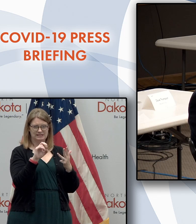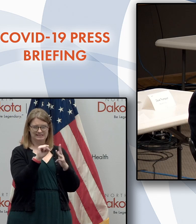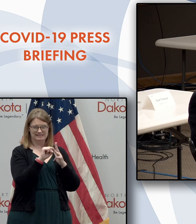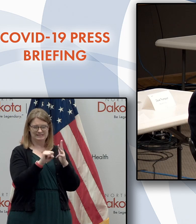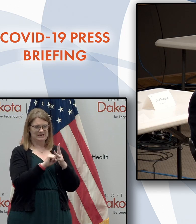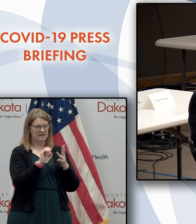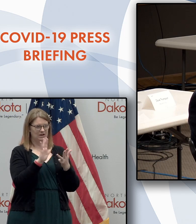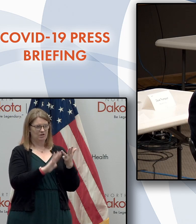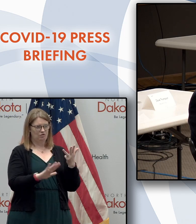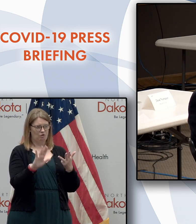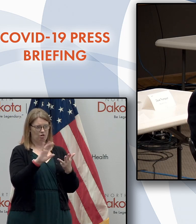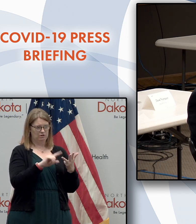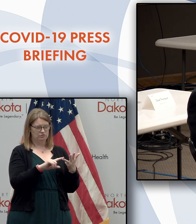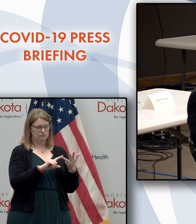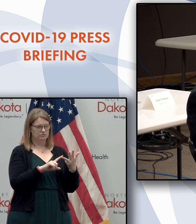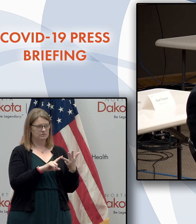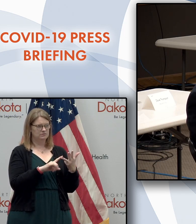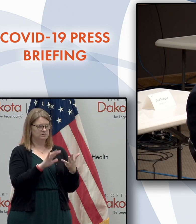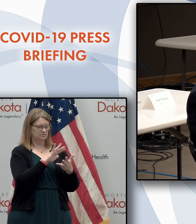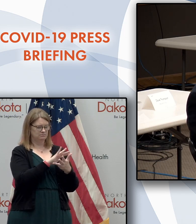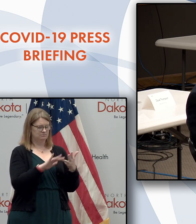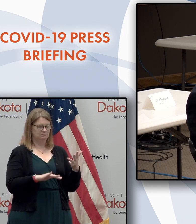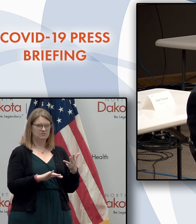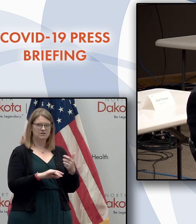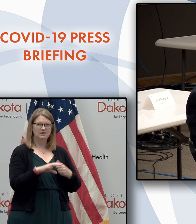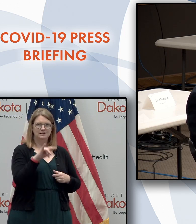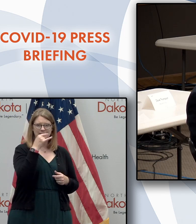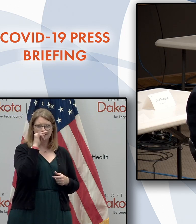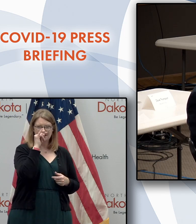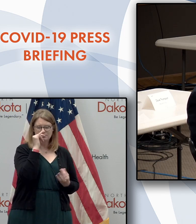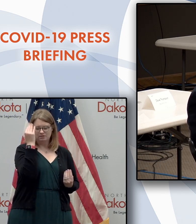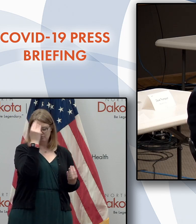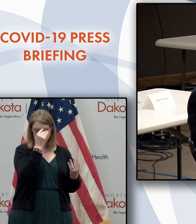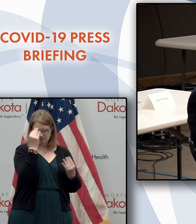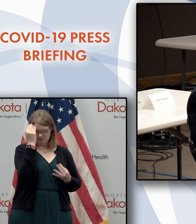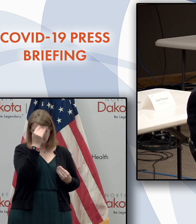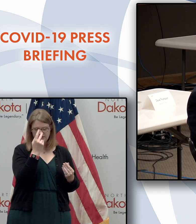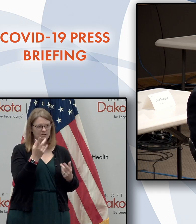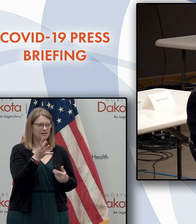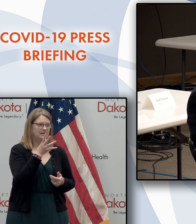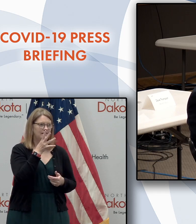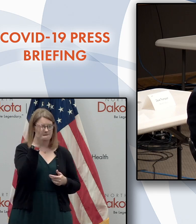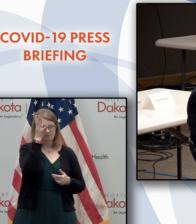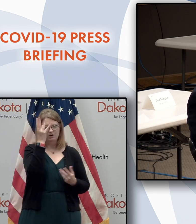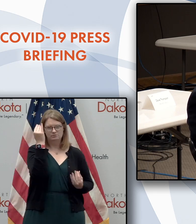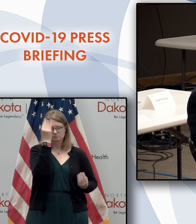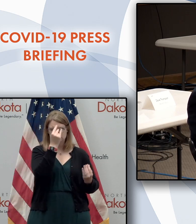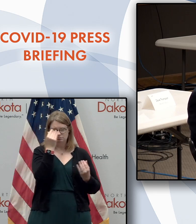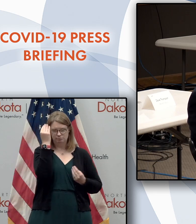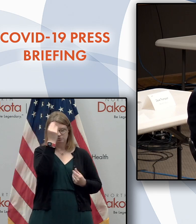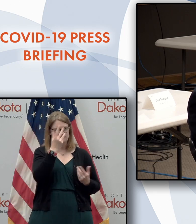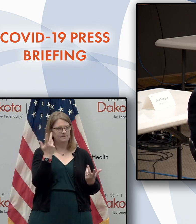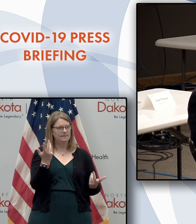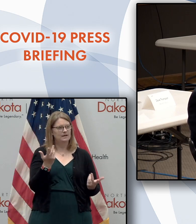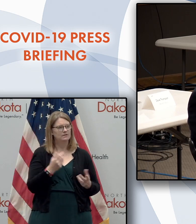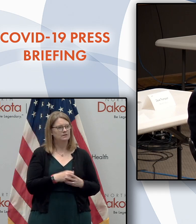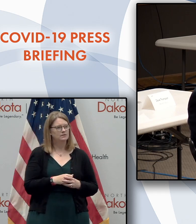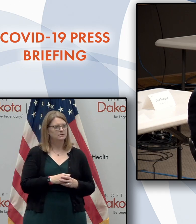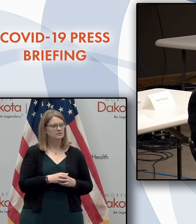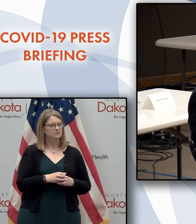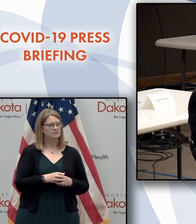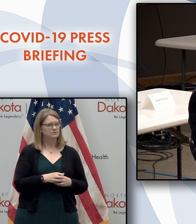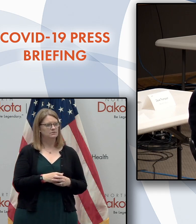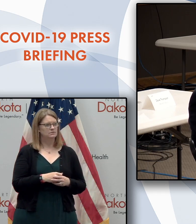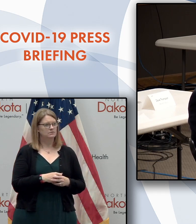just this last week. So these kids have all this to think about and the parents have all this to think about. I wonder if the governor